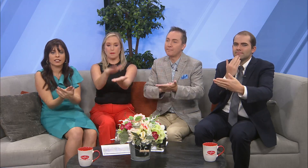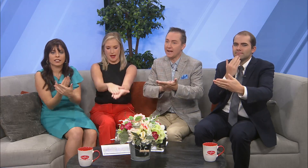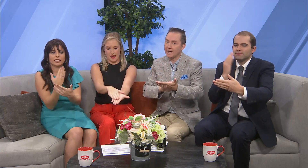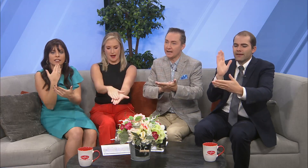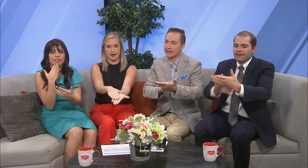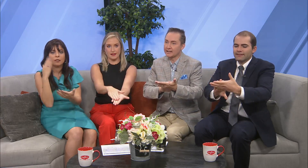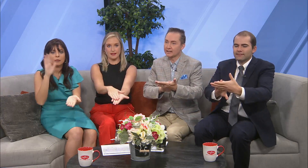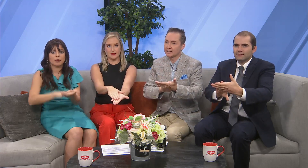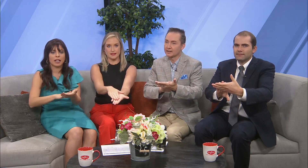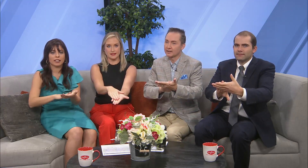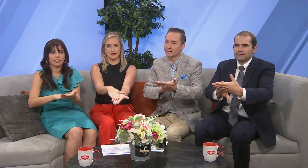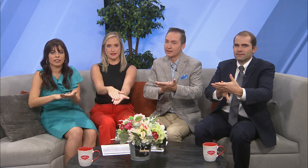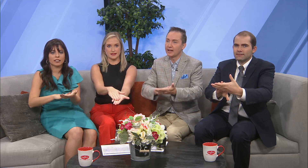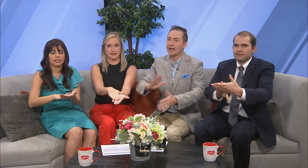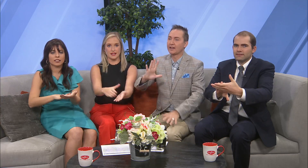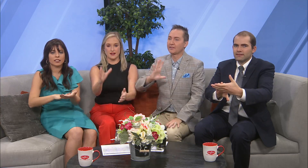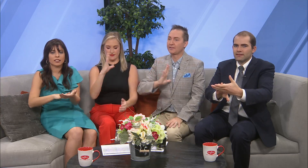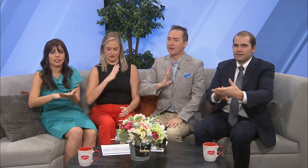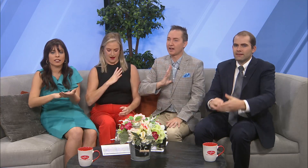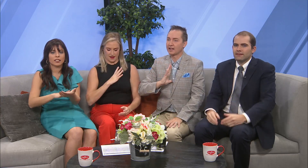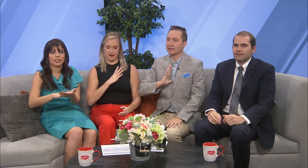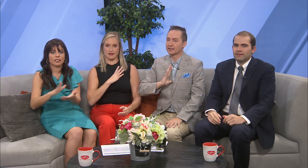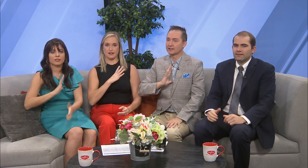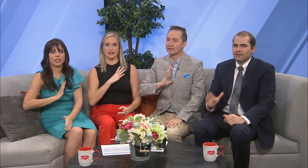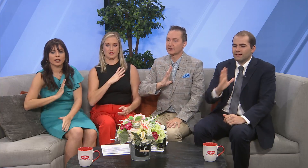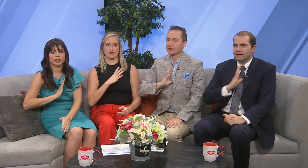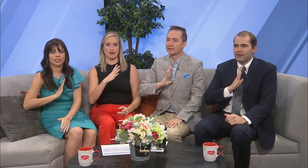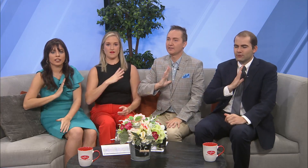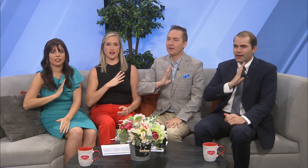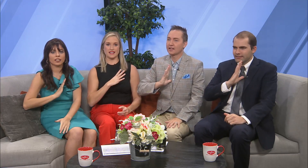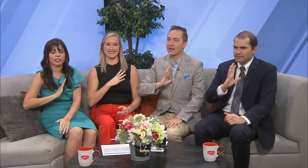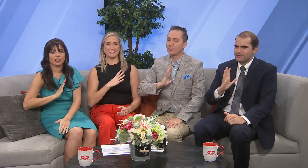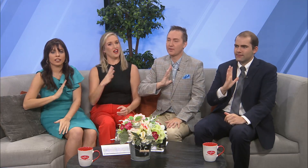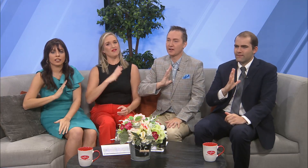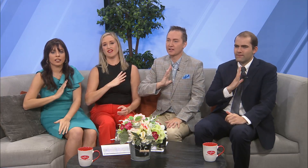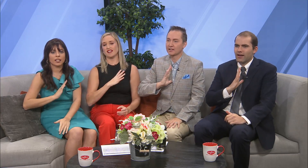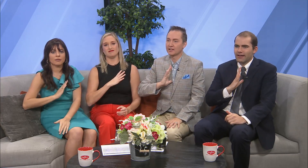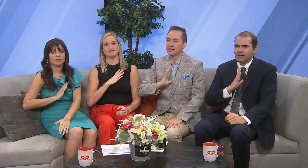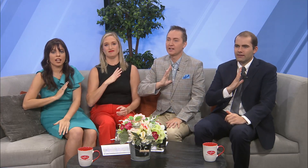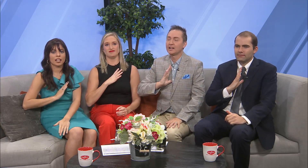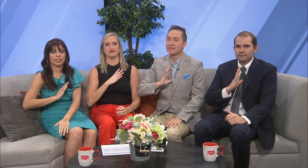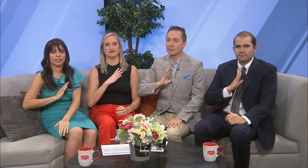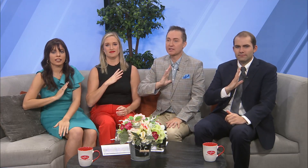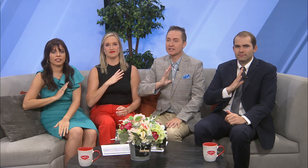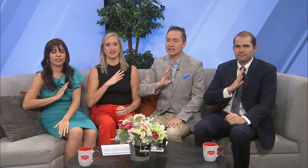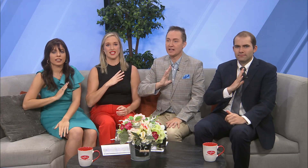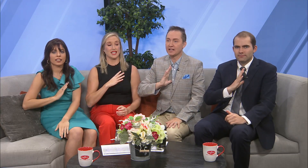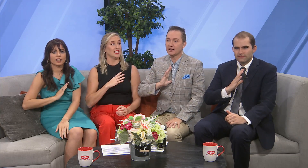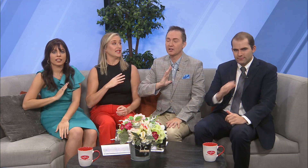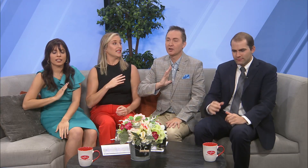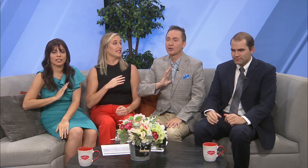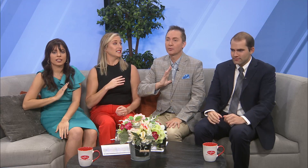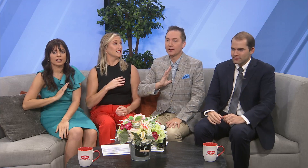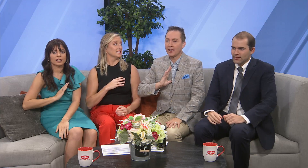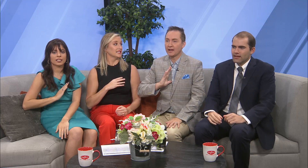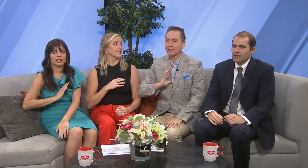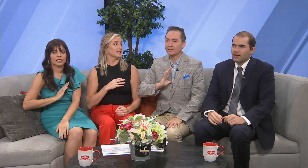Bad. Bad. And fine. Fine. That's right. I'm fine. fine. Then with today, we have